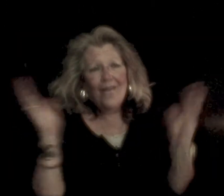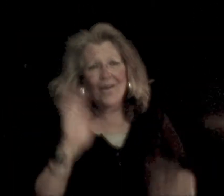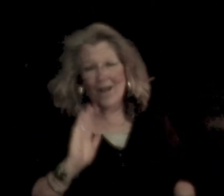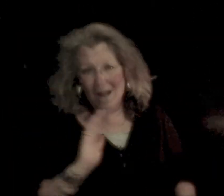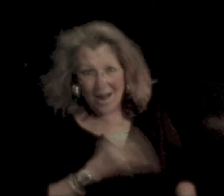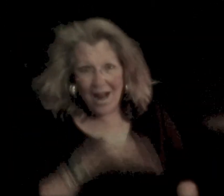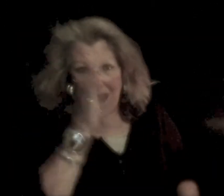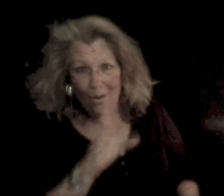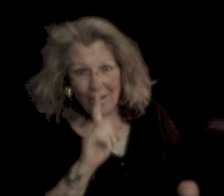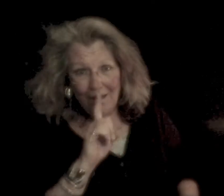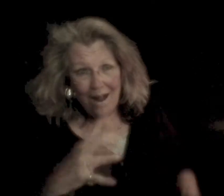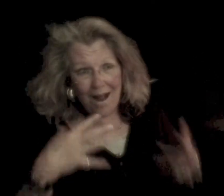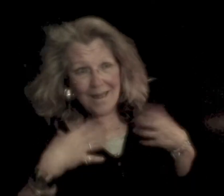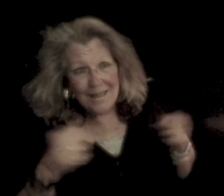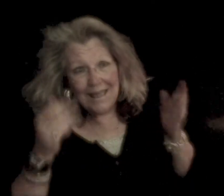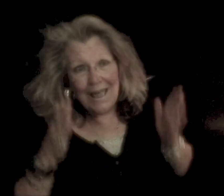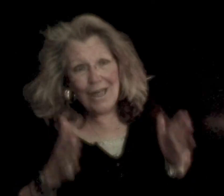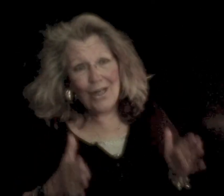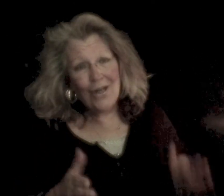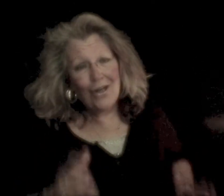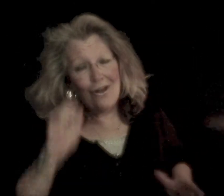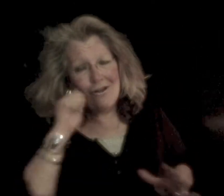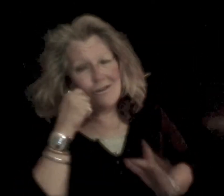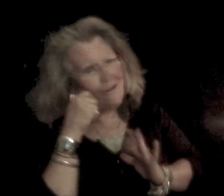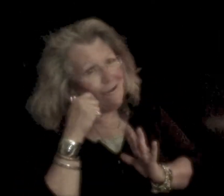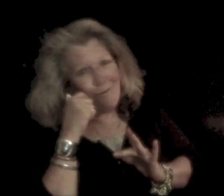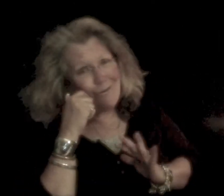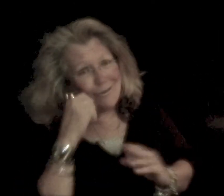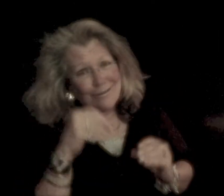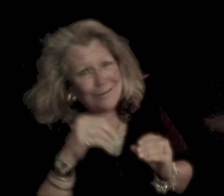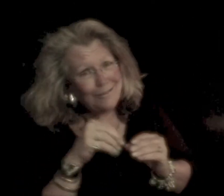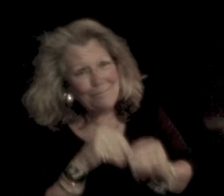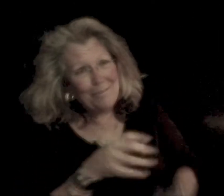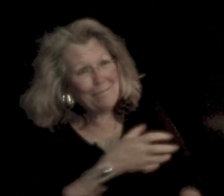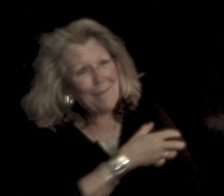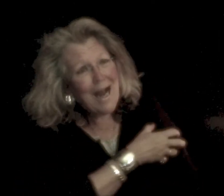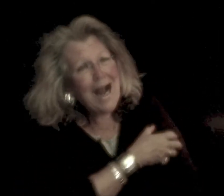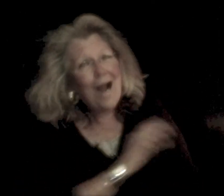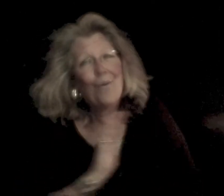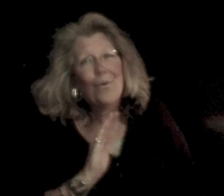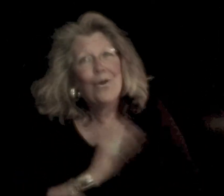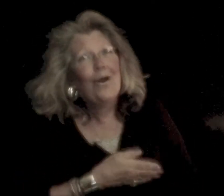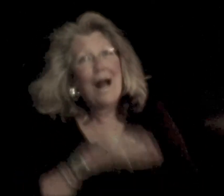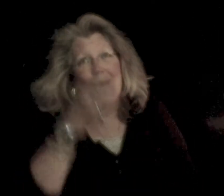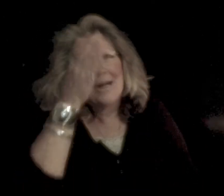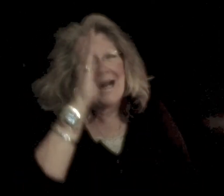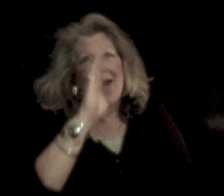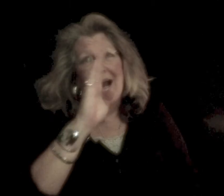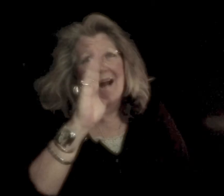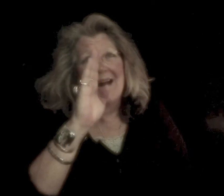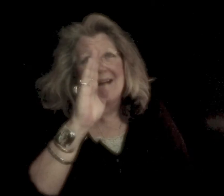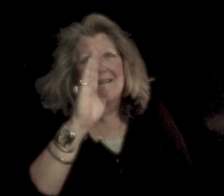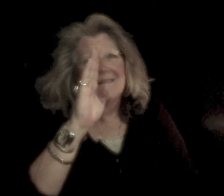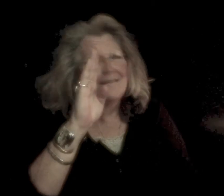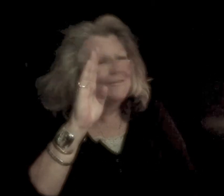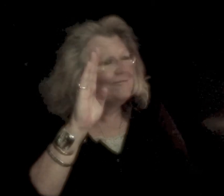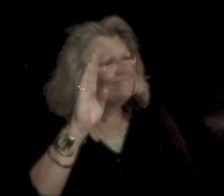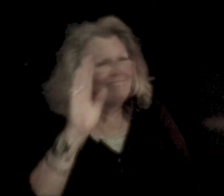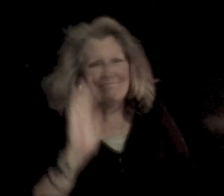I've got it's healer Awesome and power Thank you